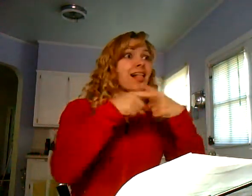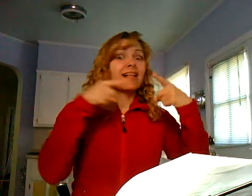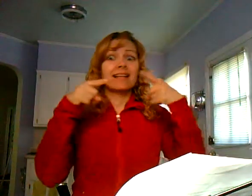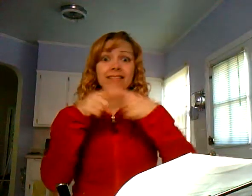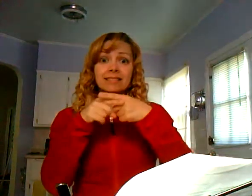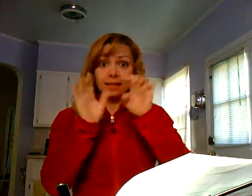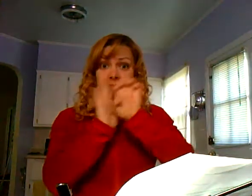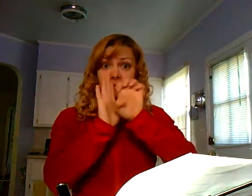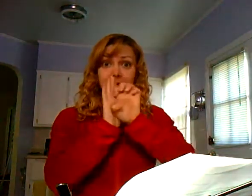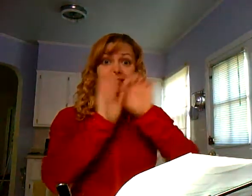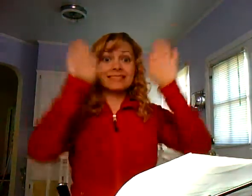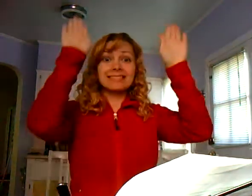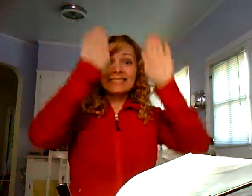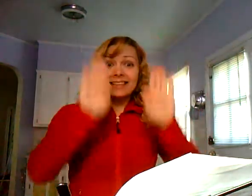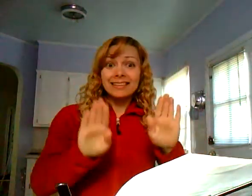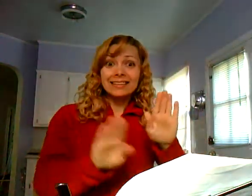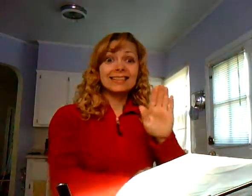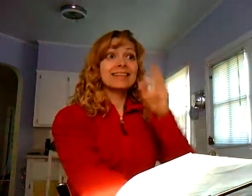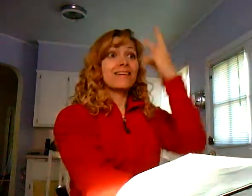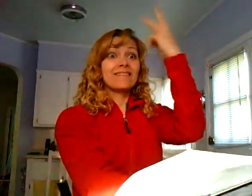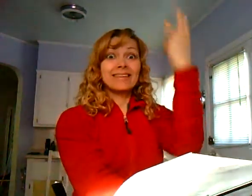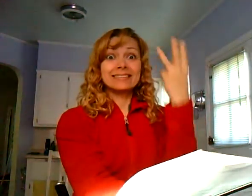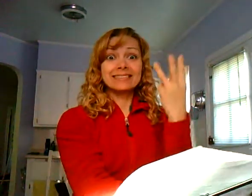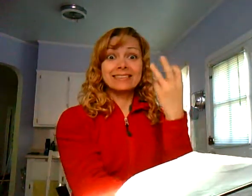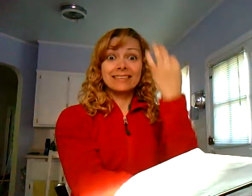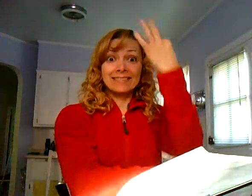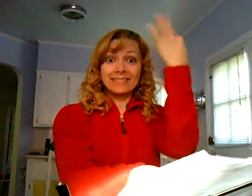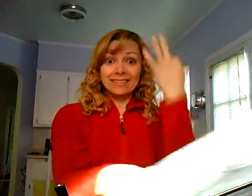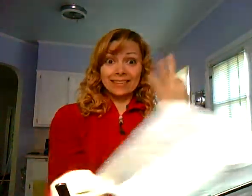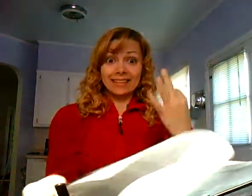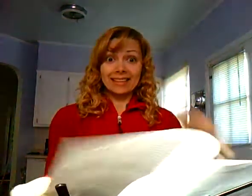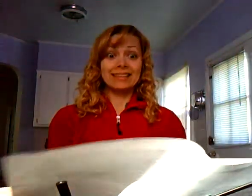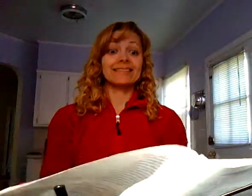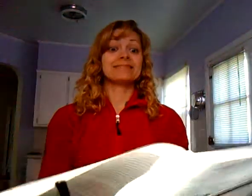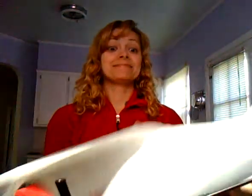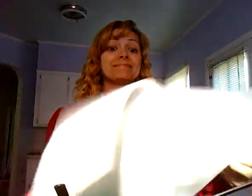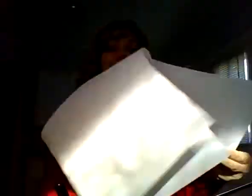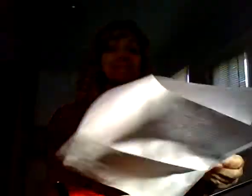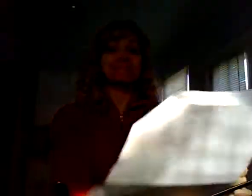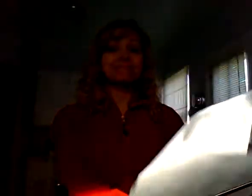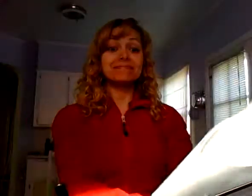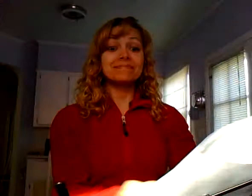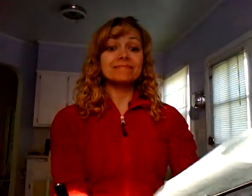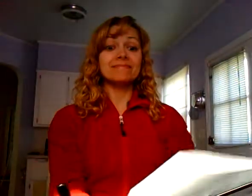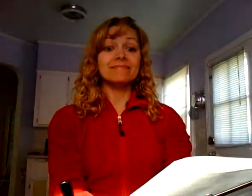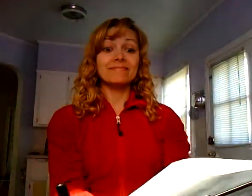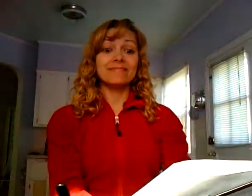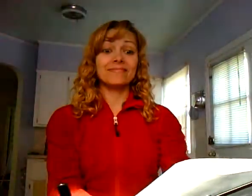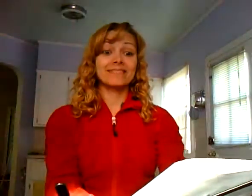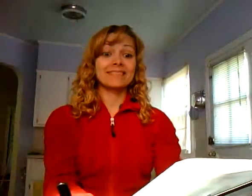very challenging to my spiritual life, my Sundays, my Wednesdays, my Fridays. Perhaps